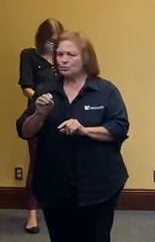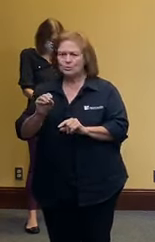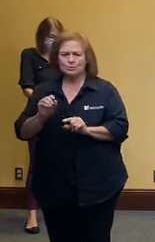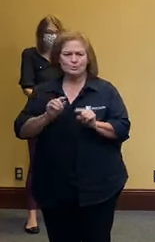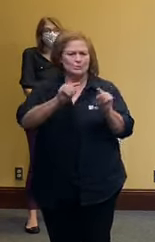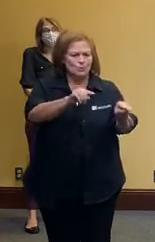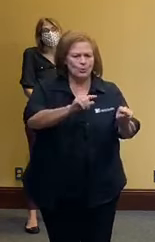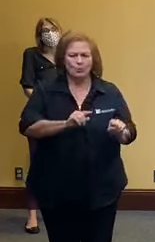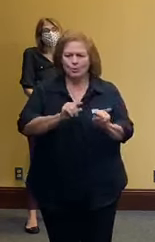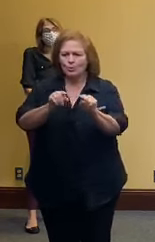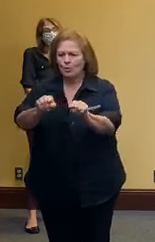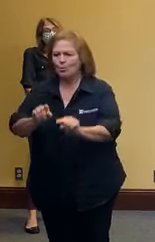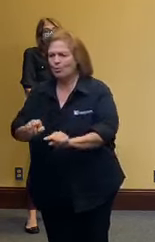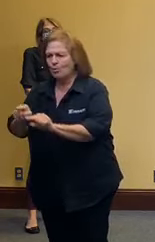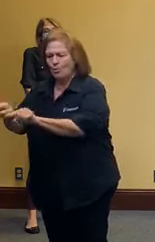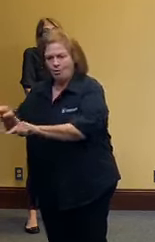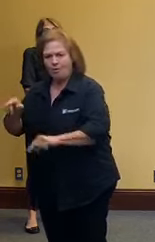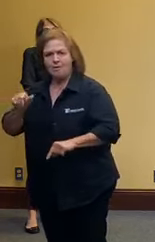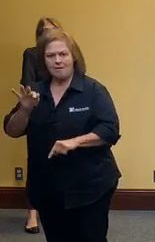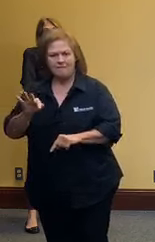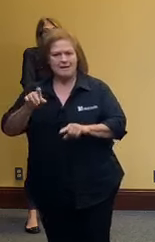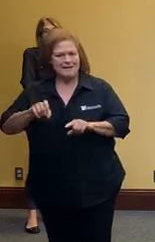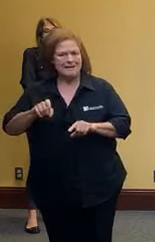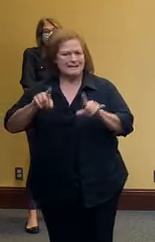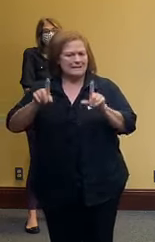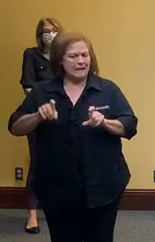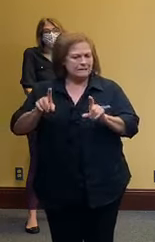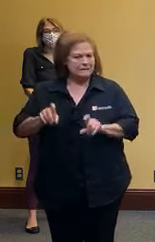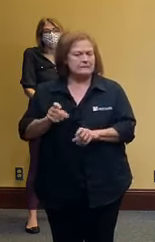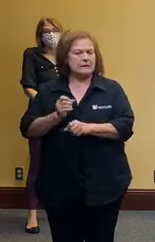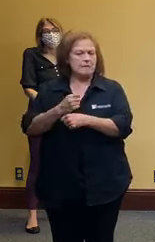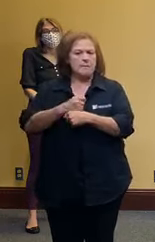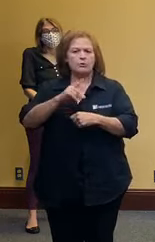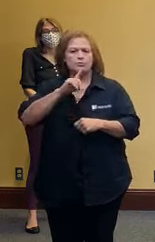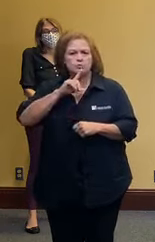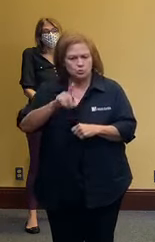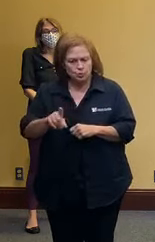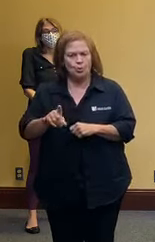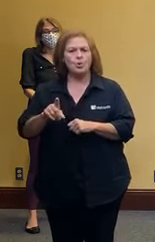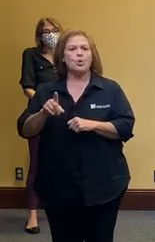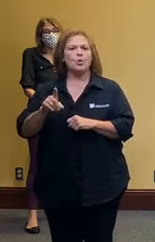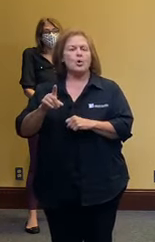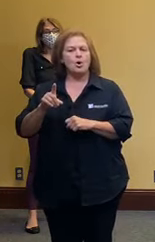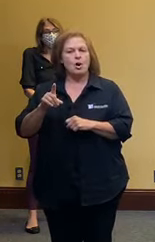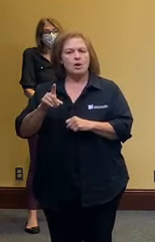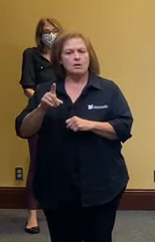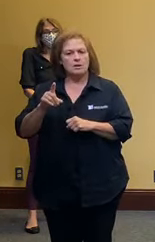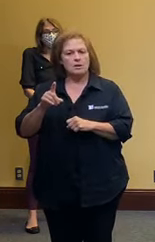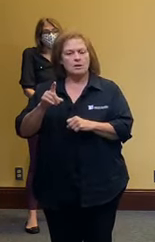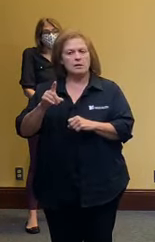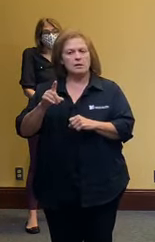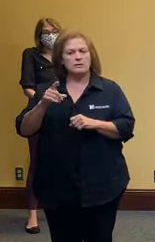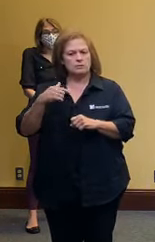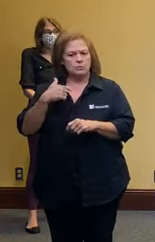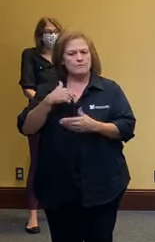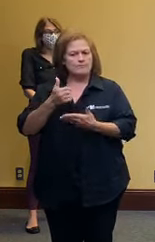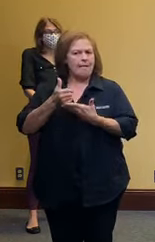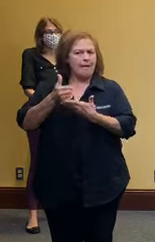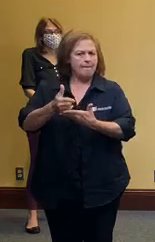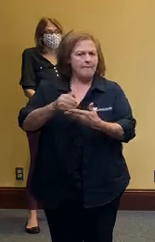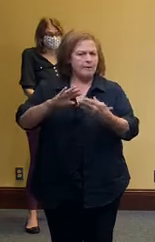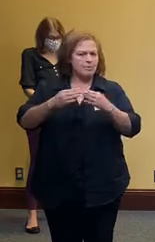uh the test in capacity that they need in order to ensure that we are no longer in community uh spread